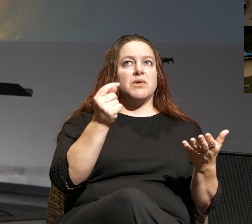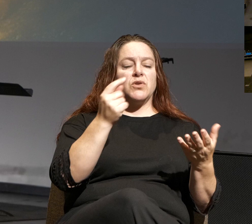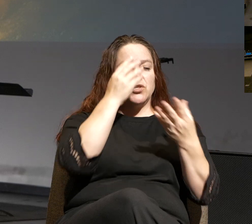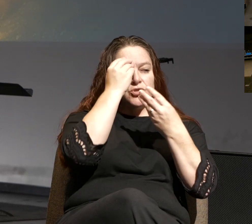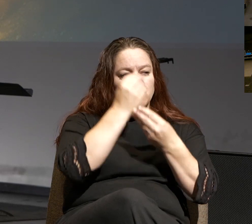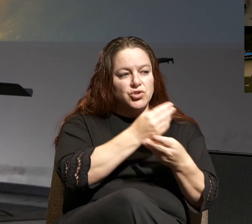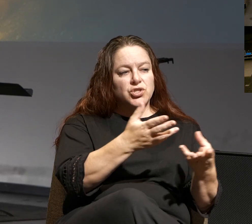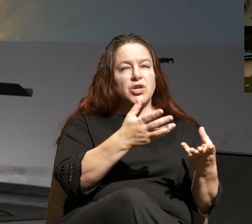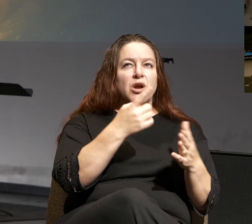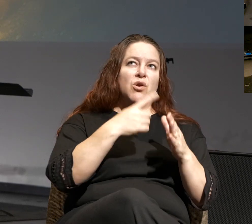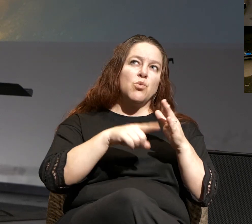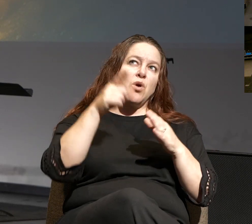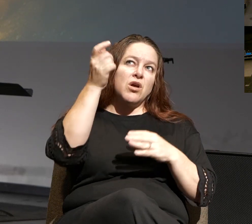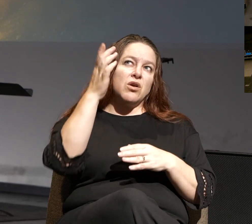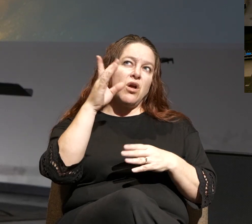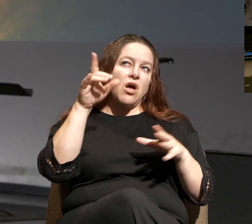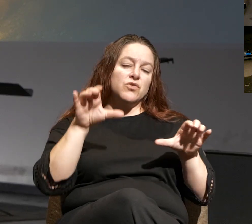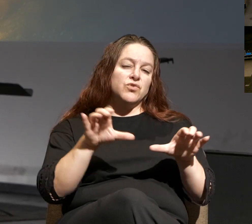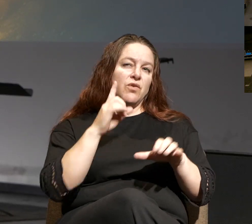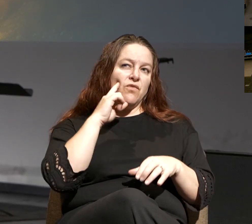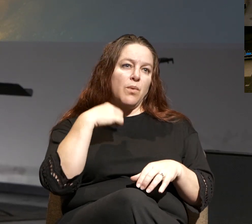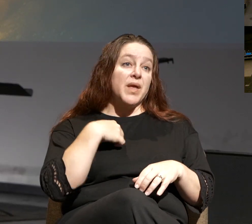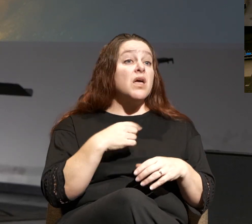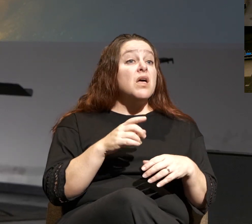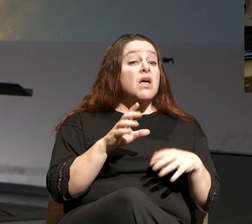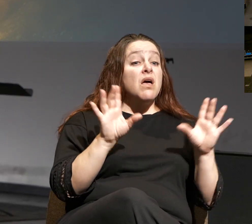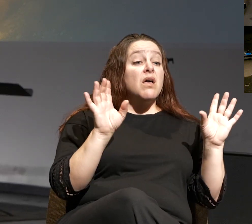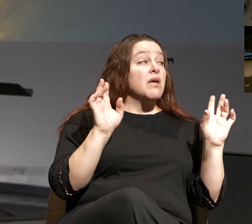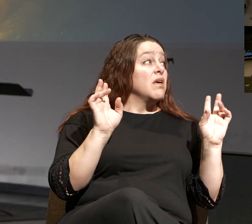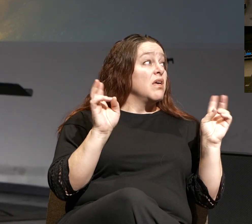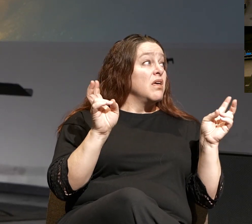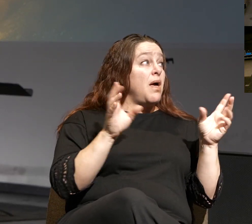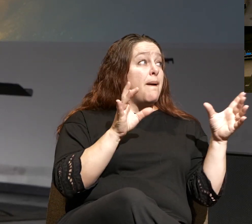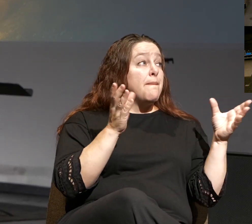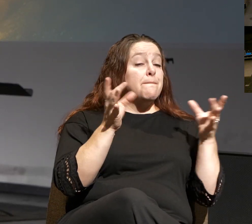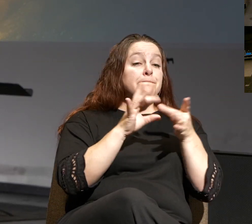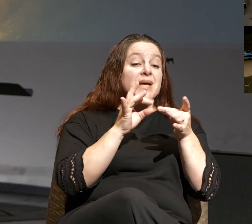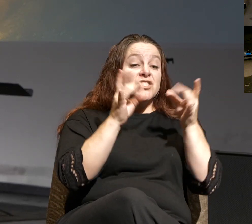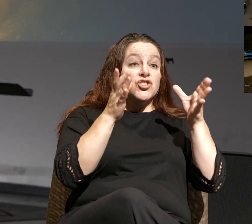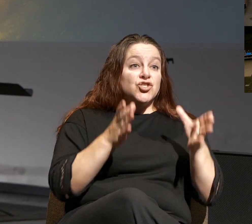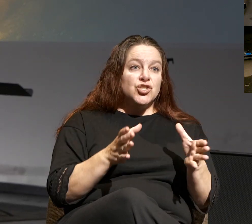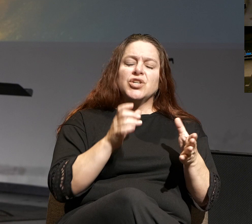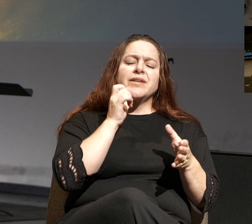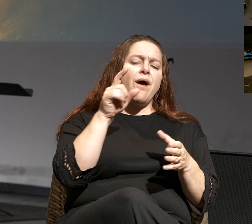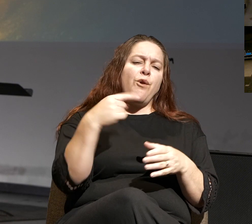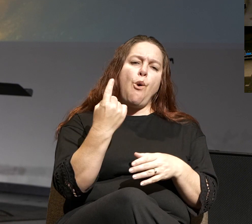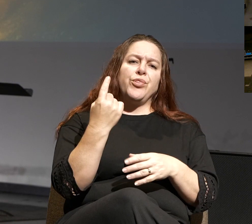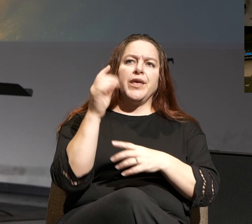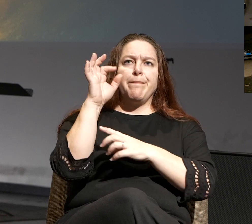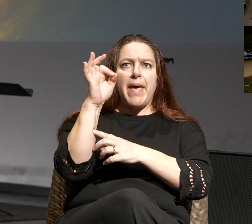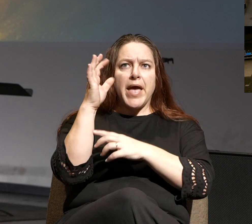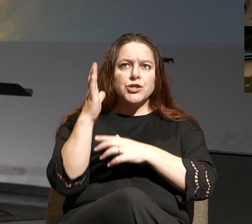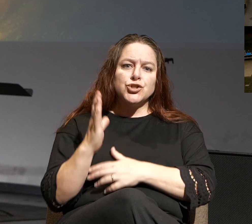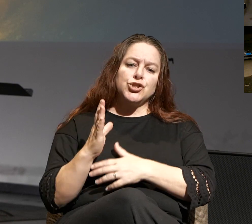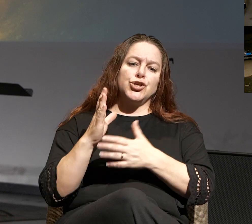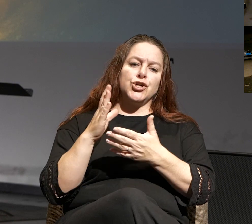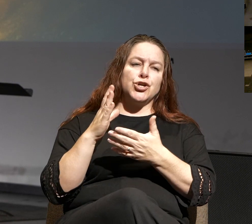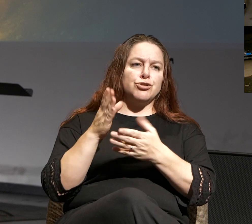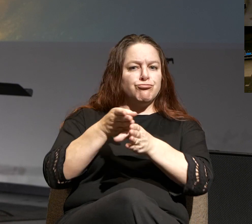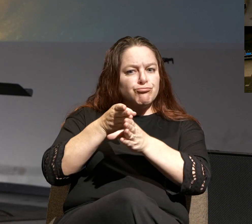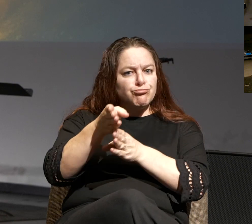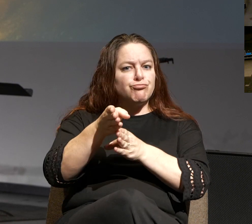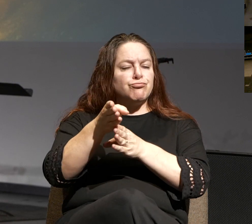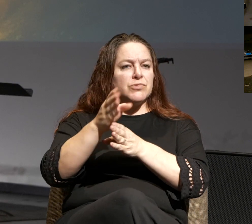done for us? And when I say messengers, I'm not only talking about, you know, the vocationally paid pastor. Now,